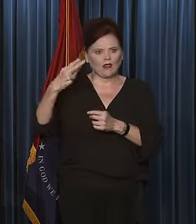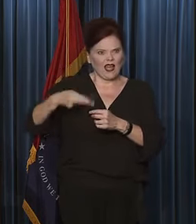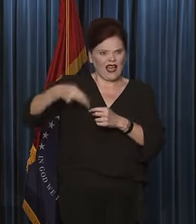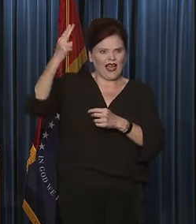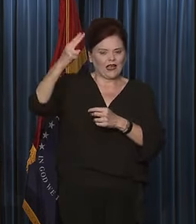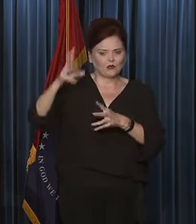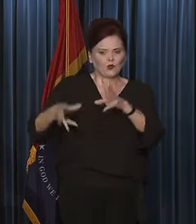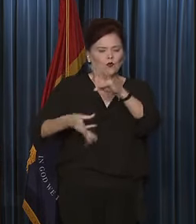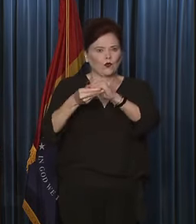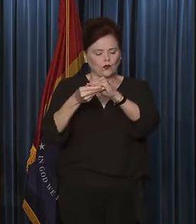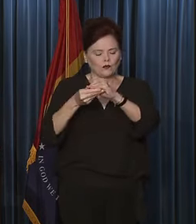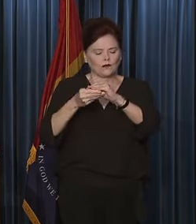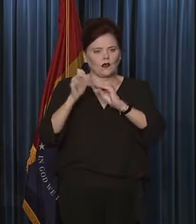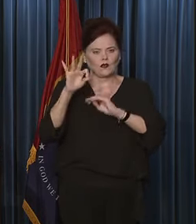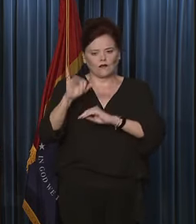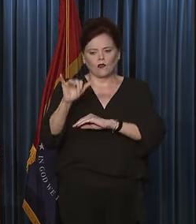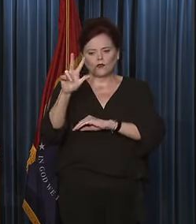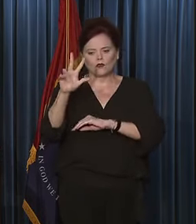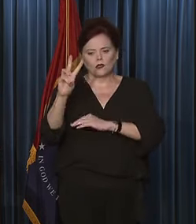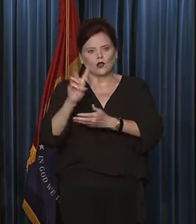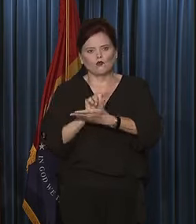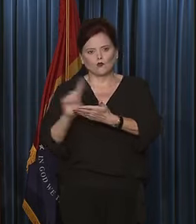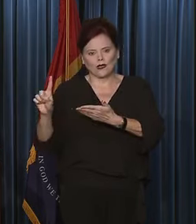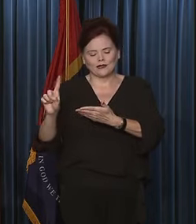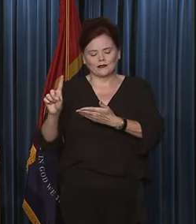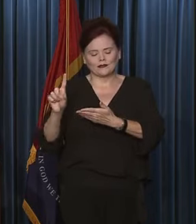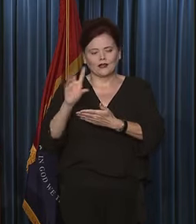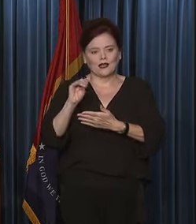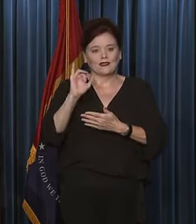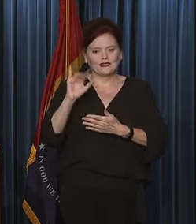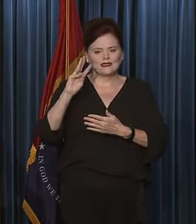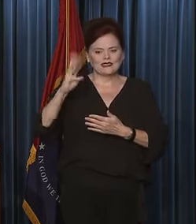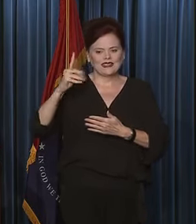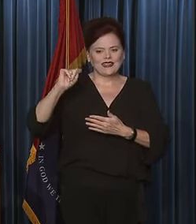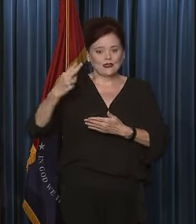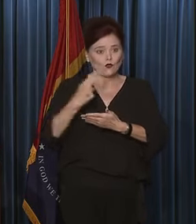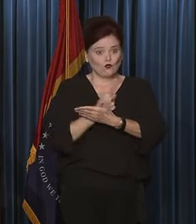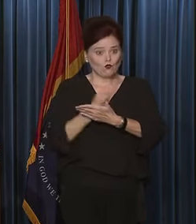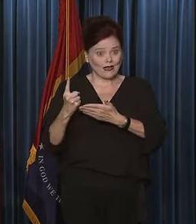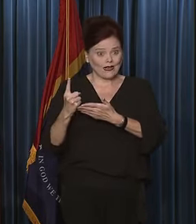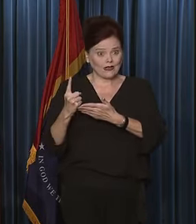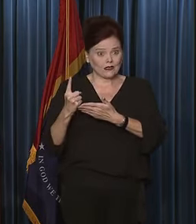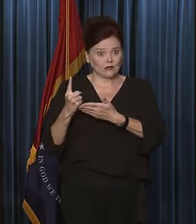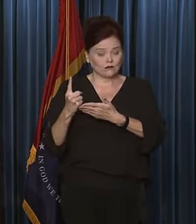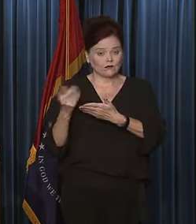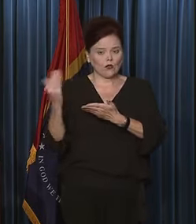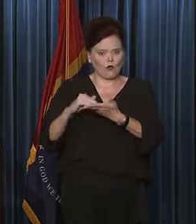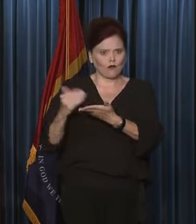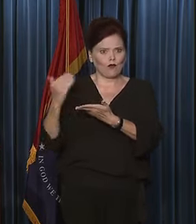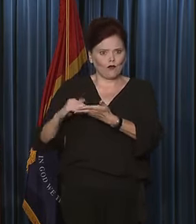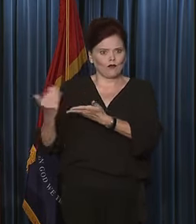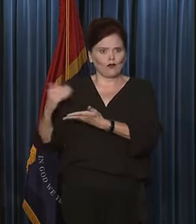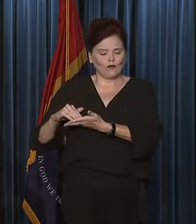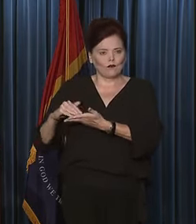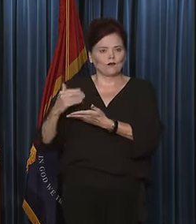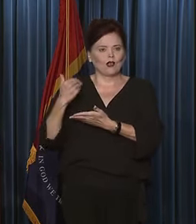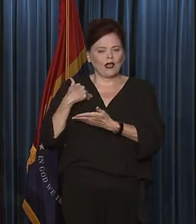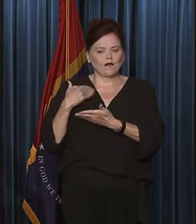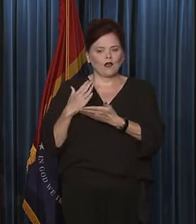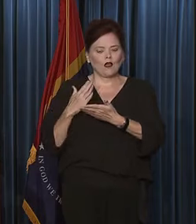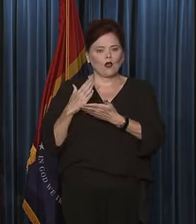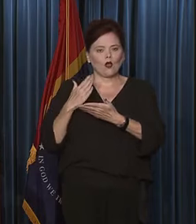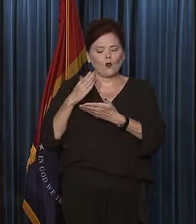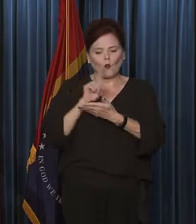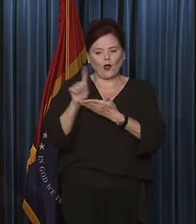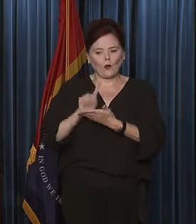total out of those 36 weeks, and it is the sixth week in a row that we have had week over